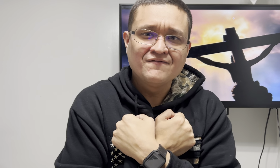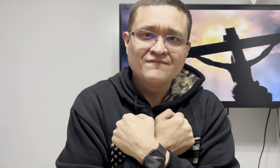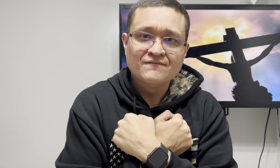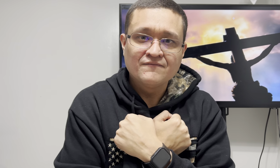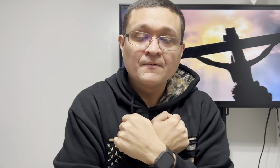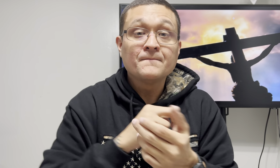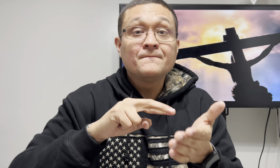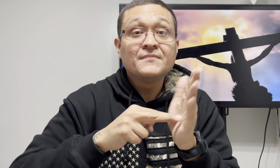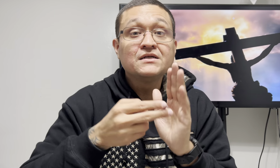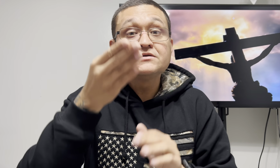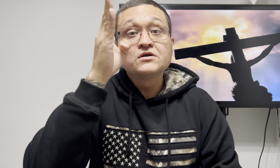he shows his love